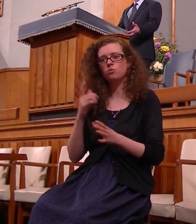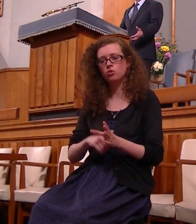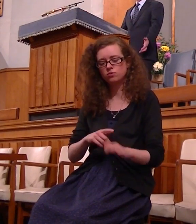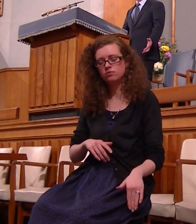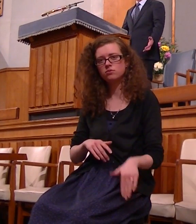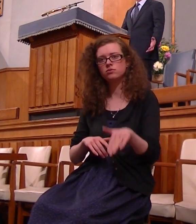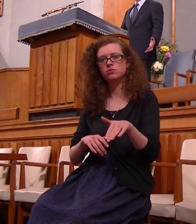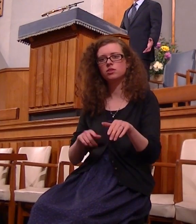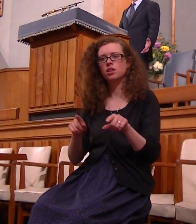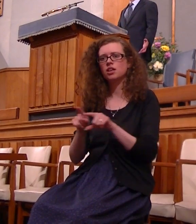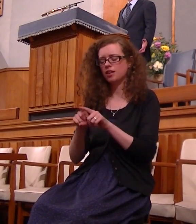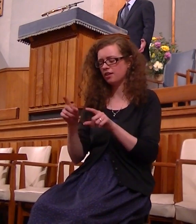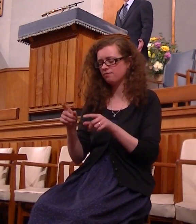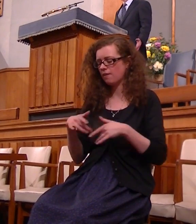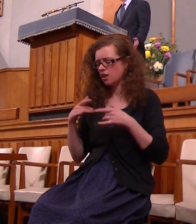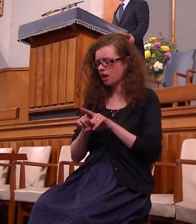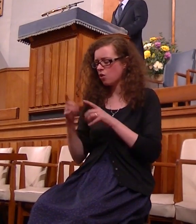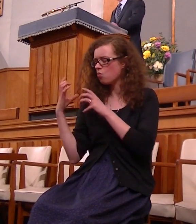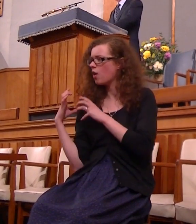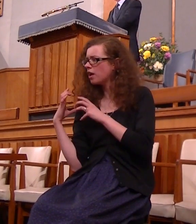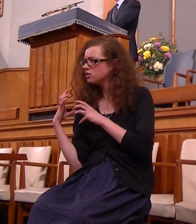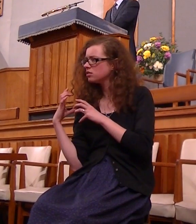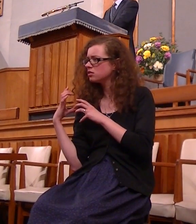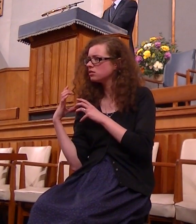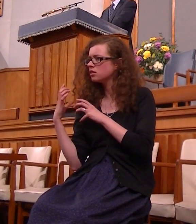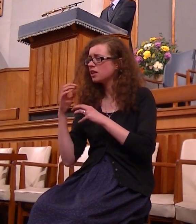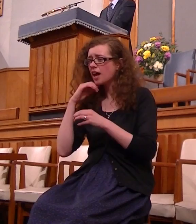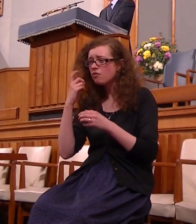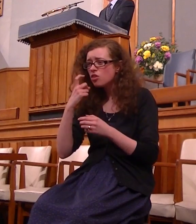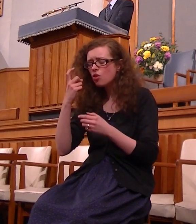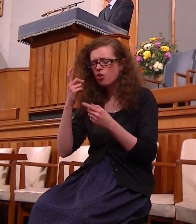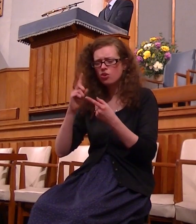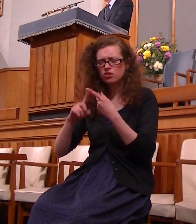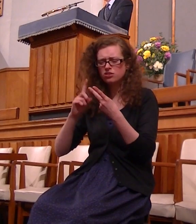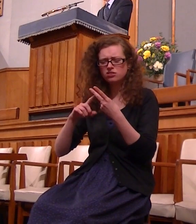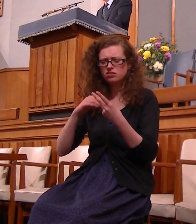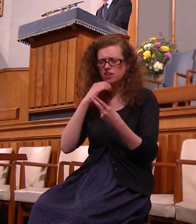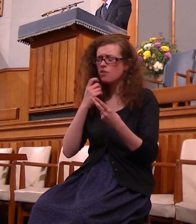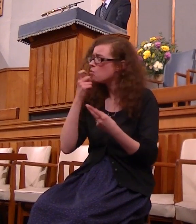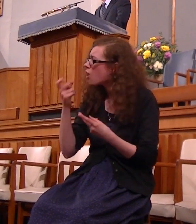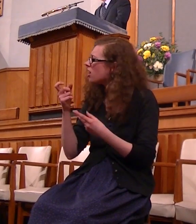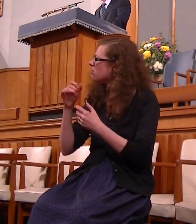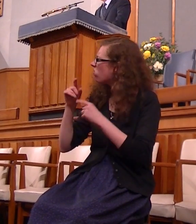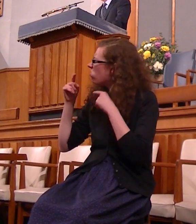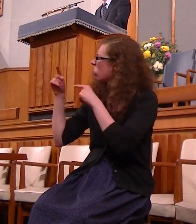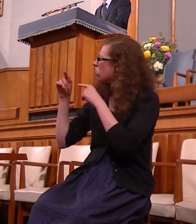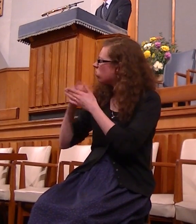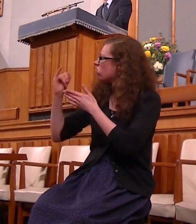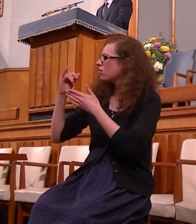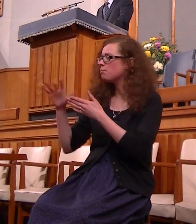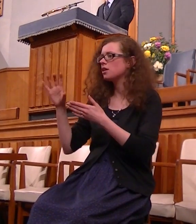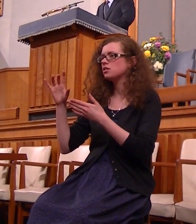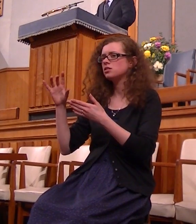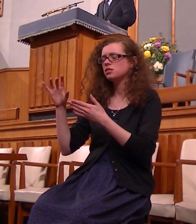me everything I've ever done everything I've thought and said about God all my rebellion against him